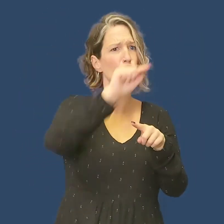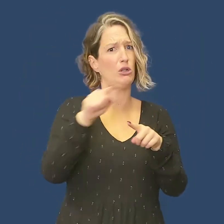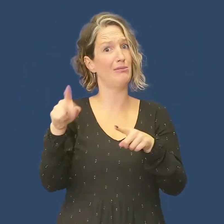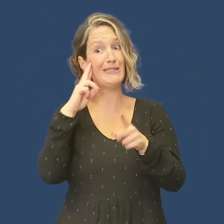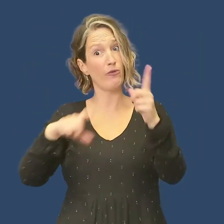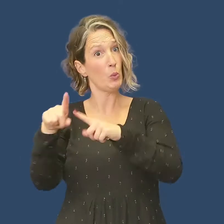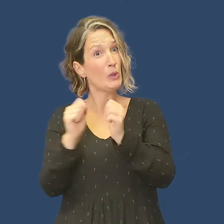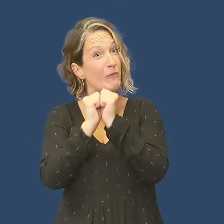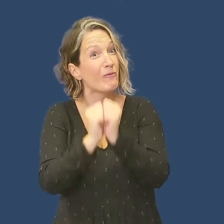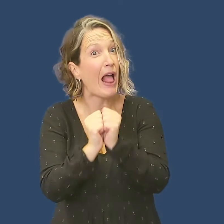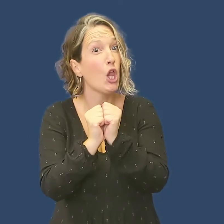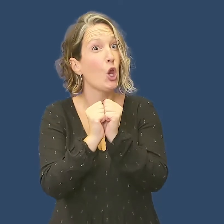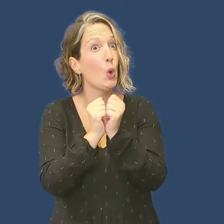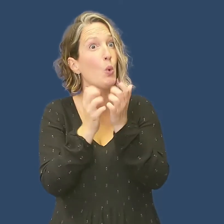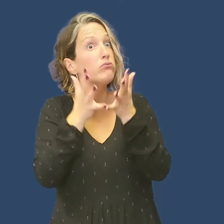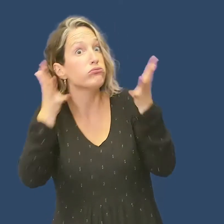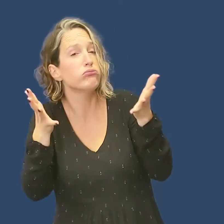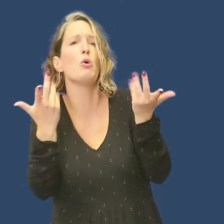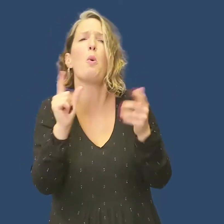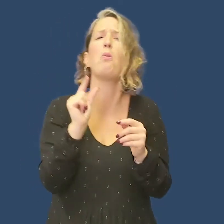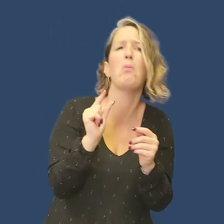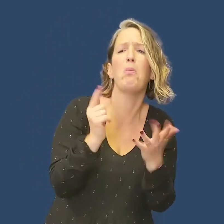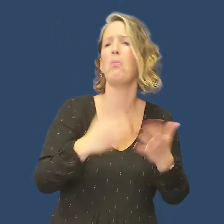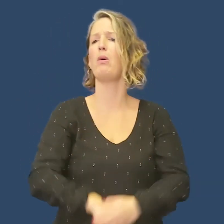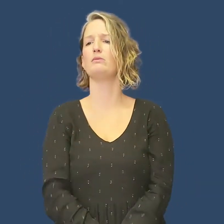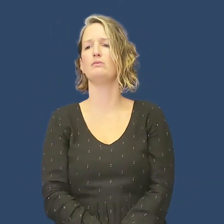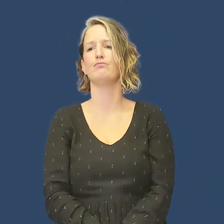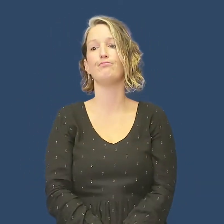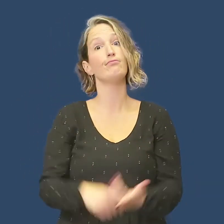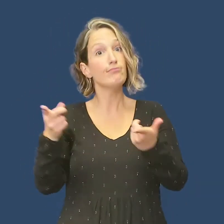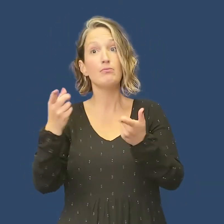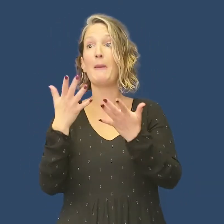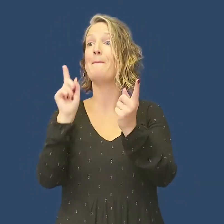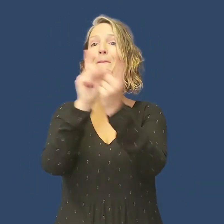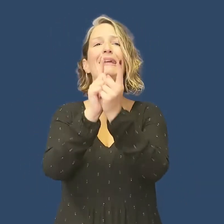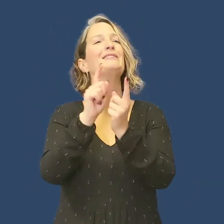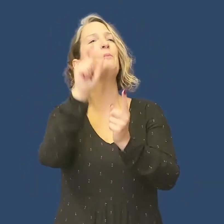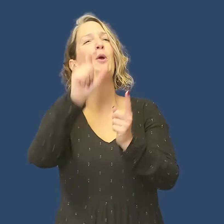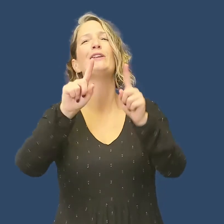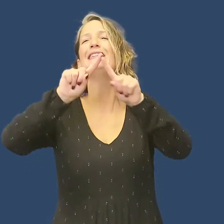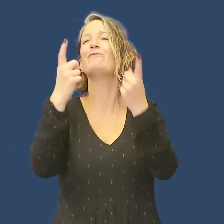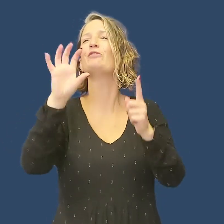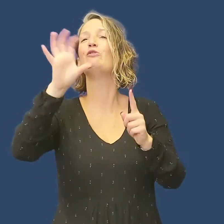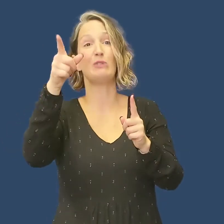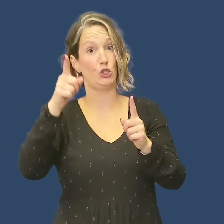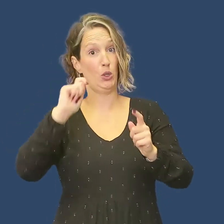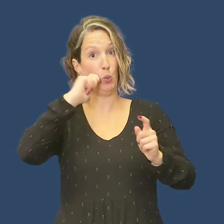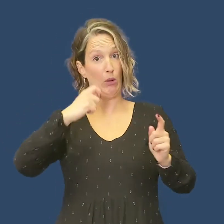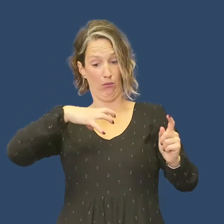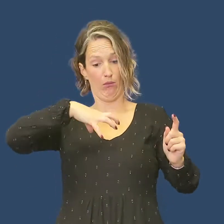valued? And to what extent? Also, when meeting someone from a different region, would you adapt to